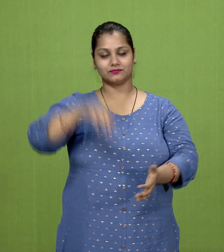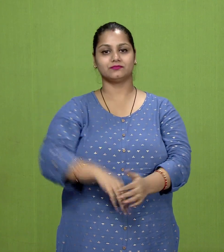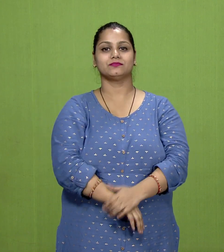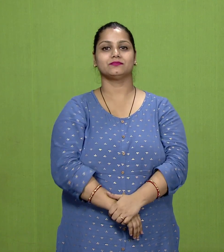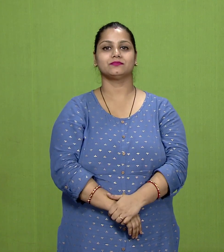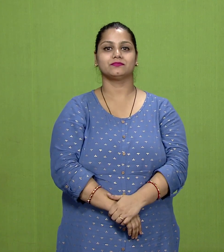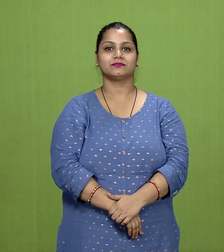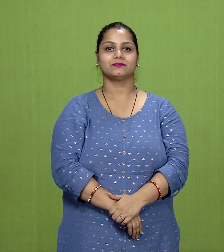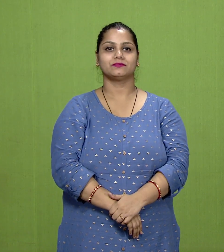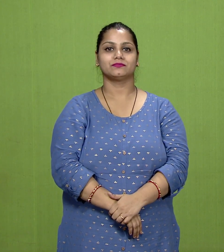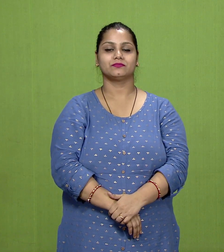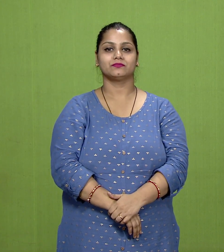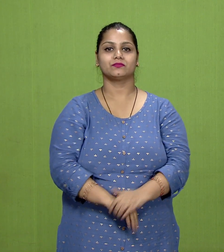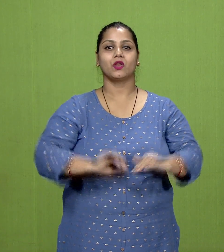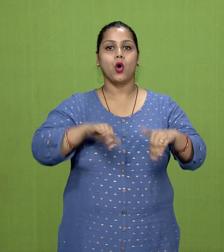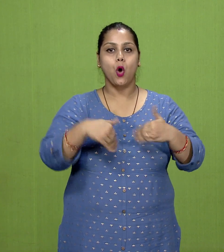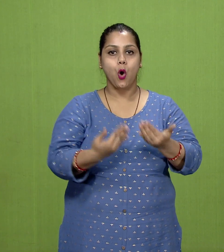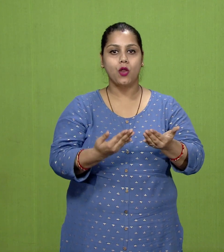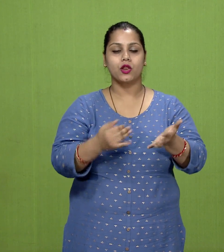and Shura Sena.